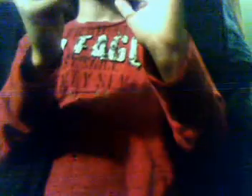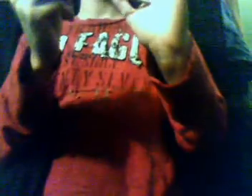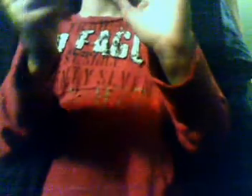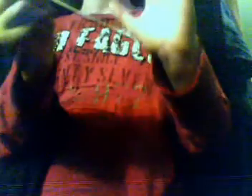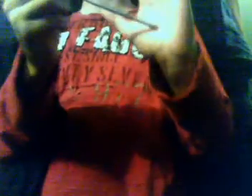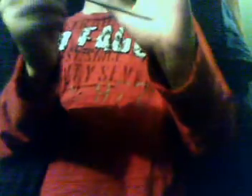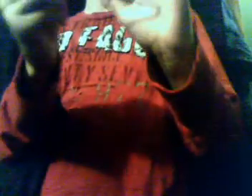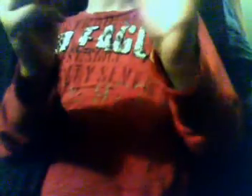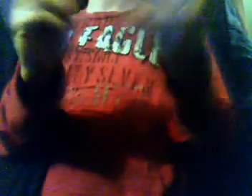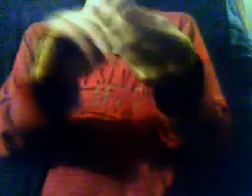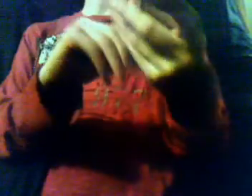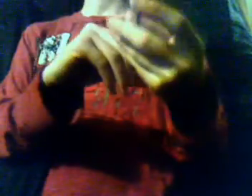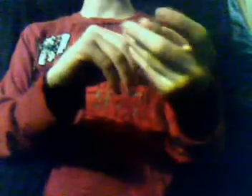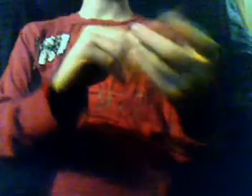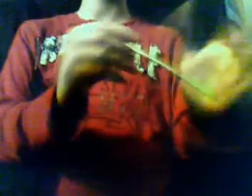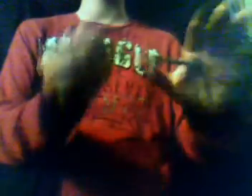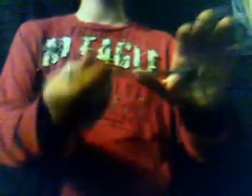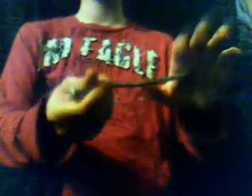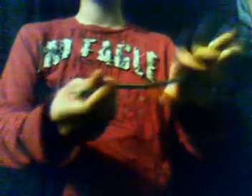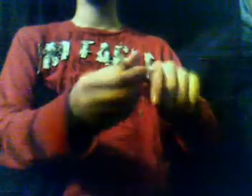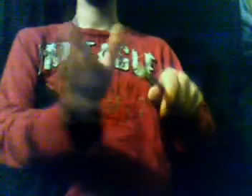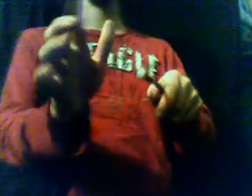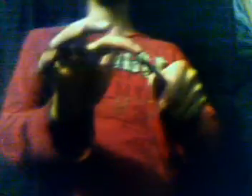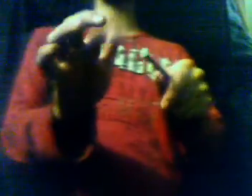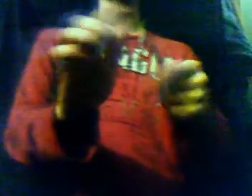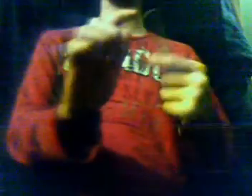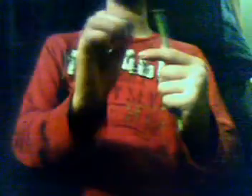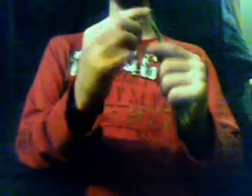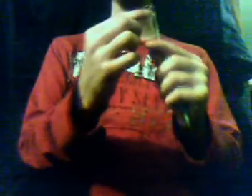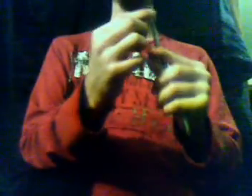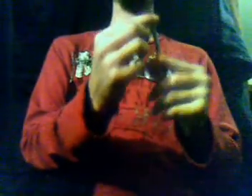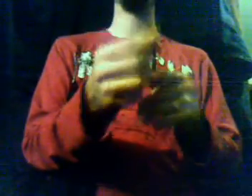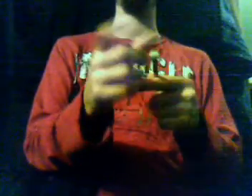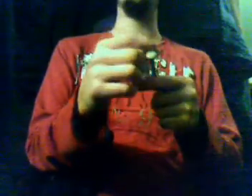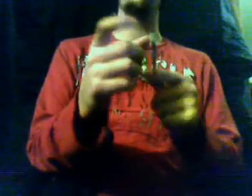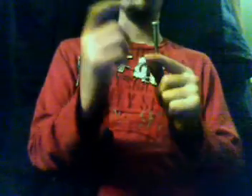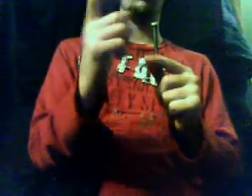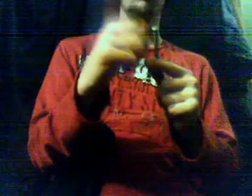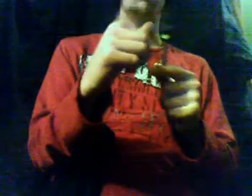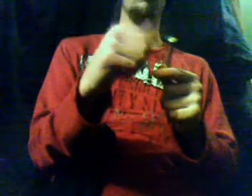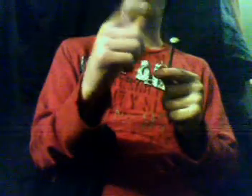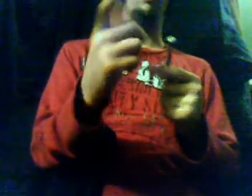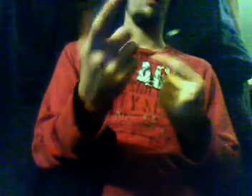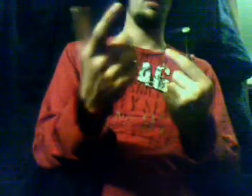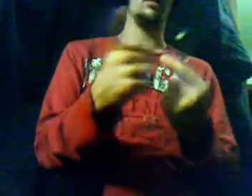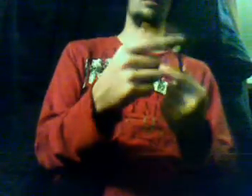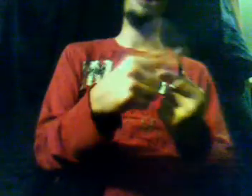ever try to bend a nail, the sharp part pushes into your skin, plus the... Uh,